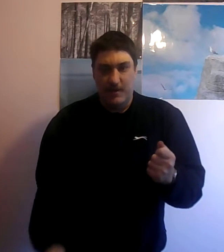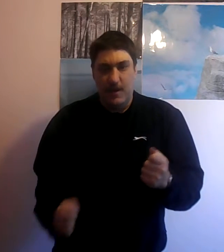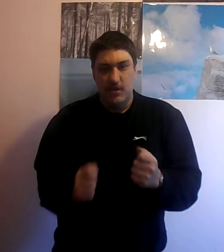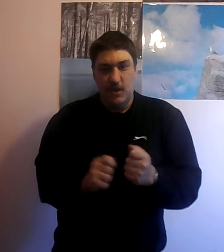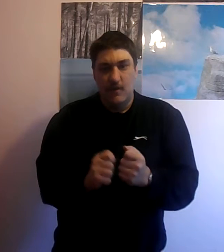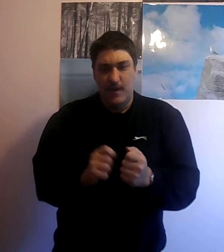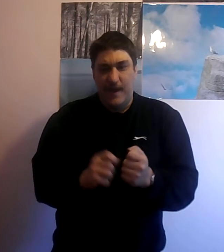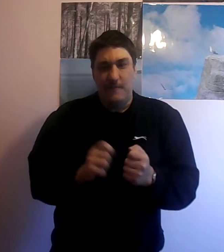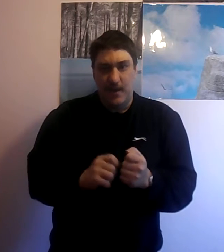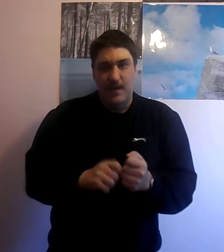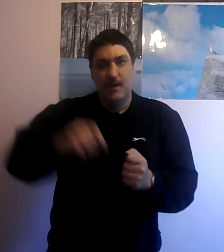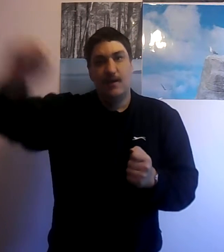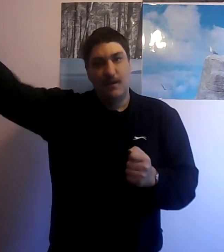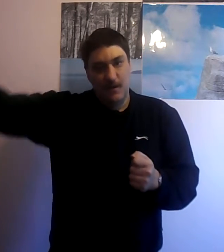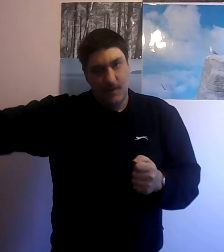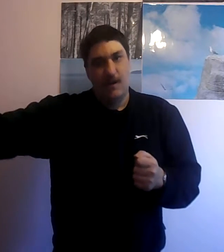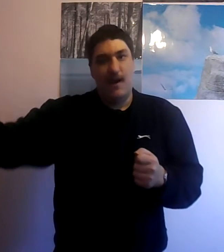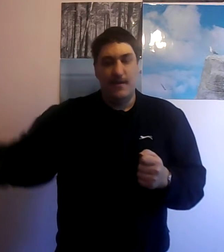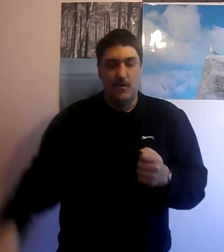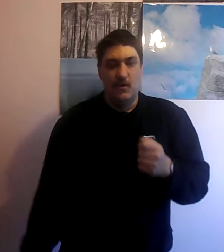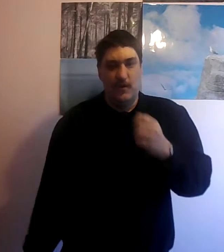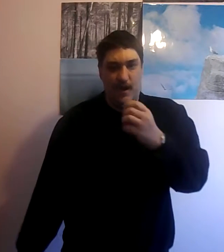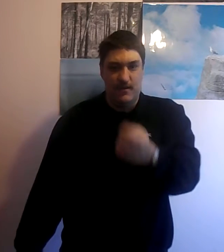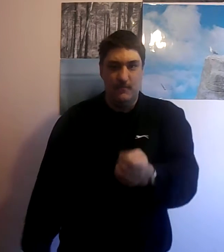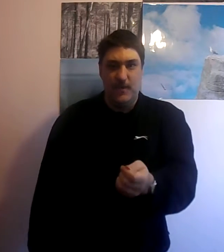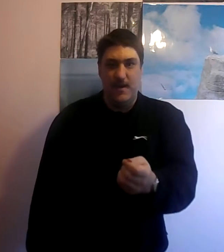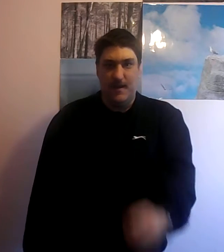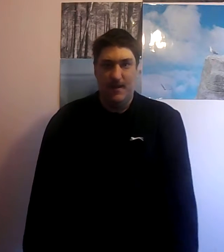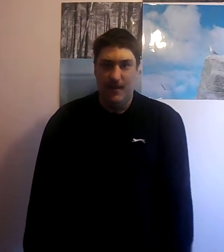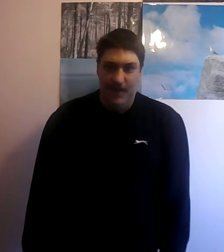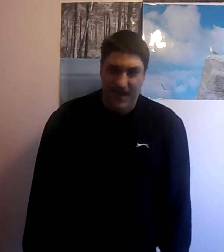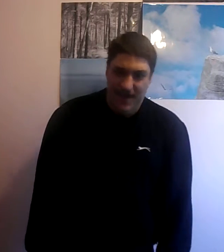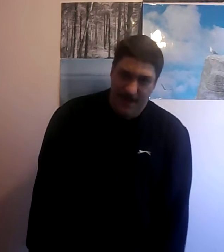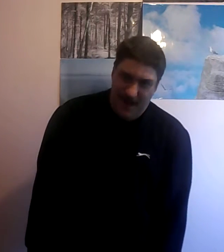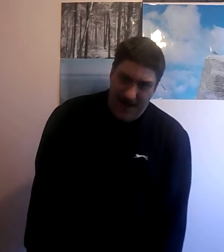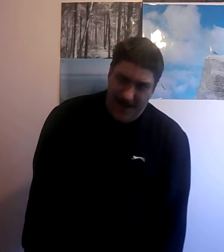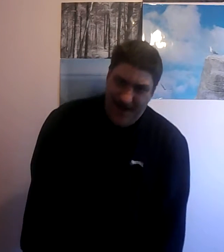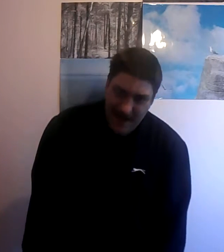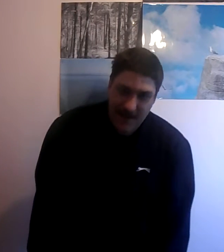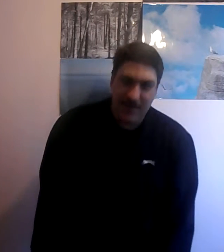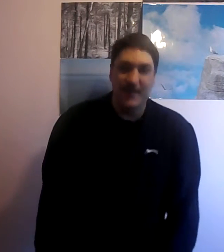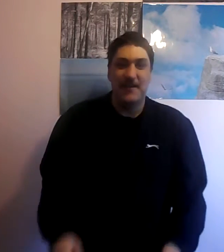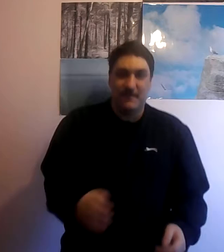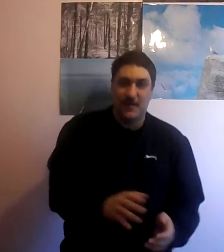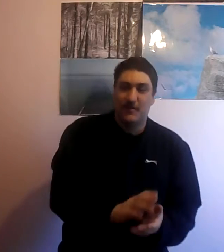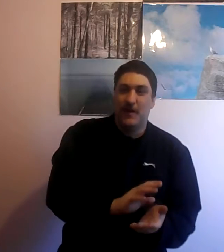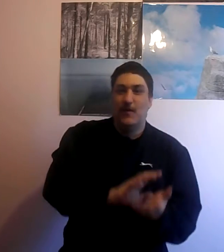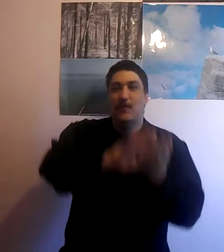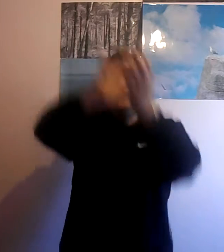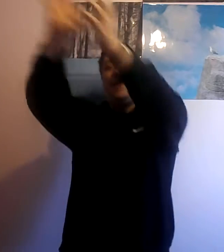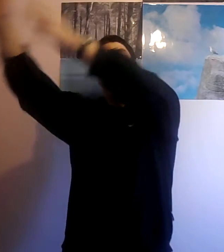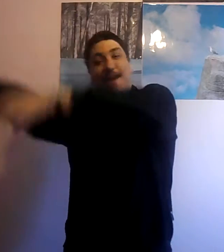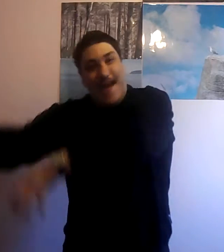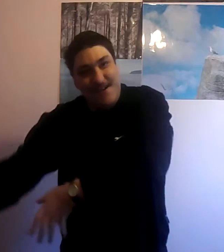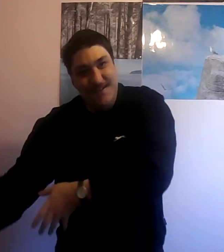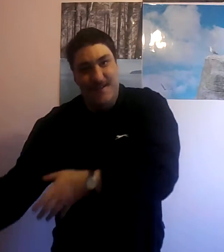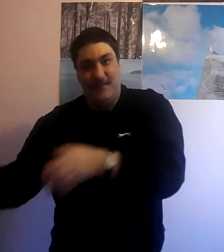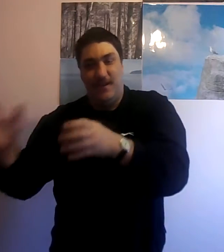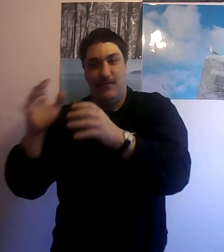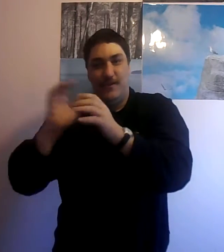can you go and get me and you want item B so then you have to go through all that again and you have to go through